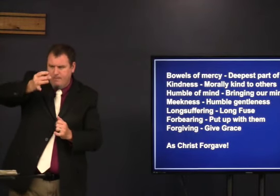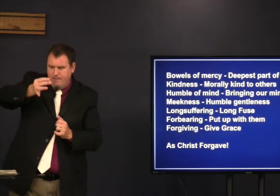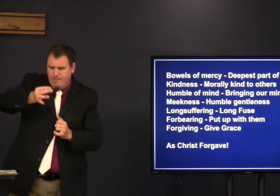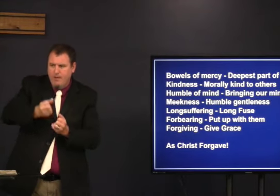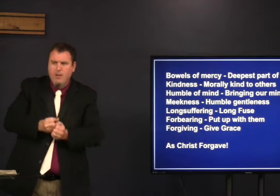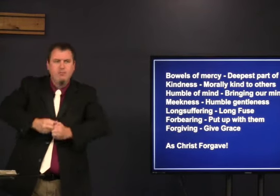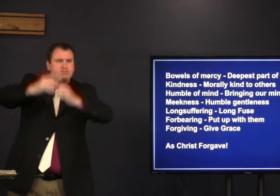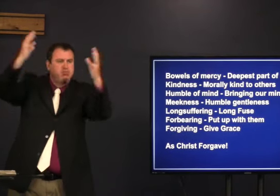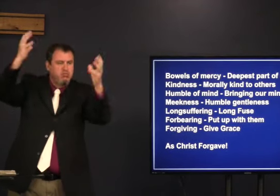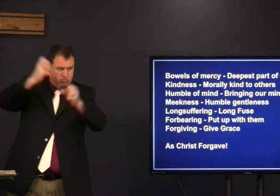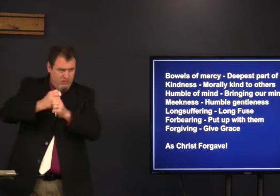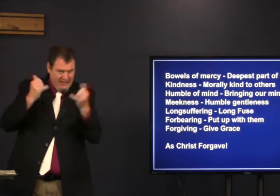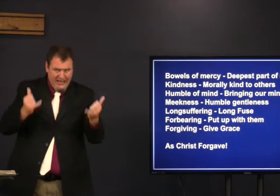You have a fuse. That you like.